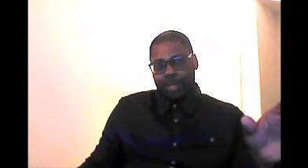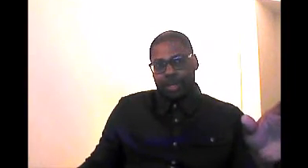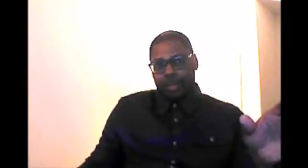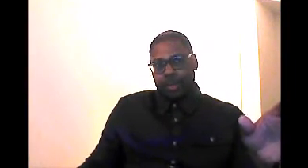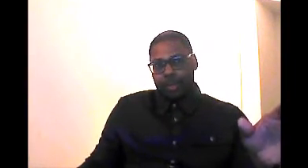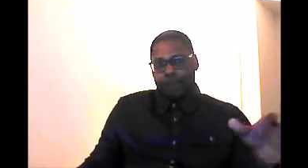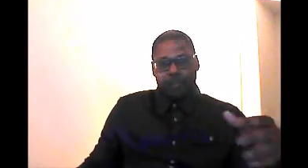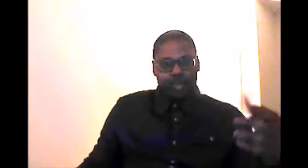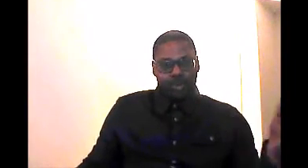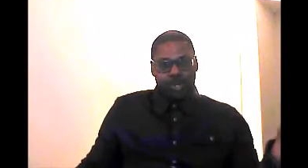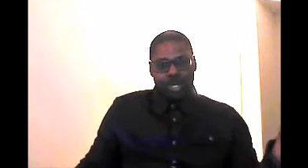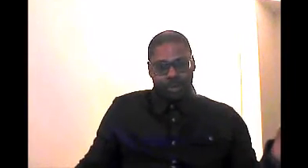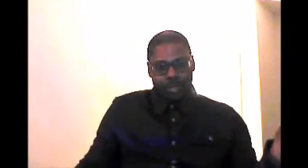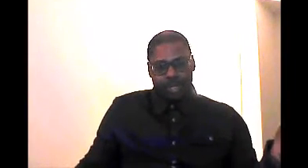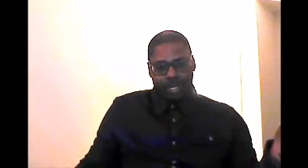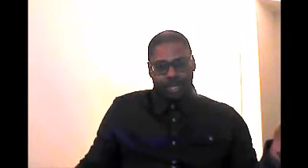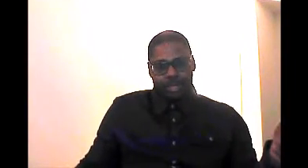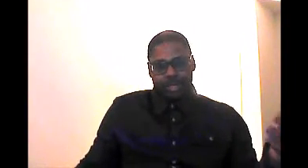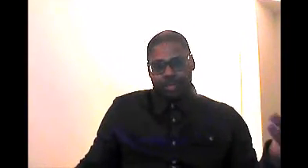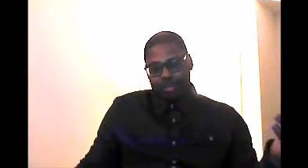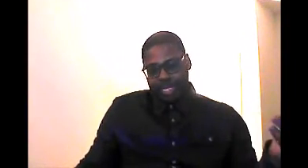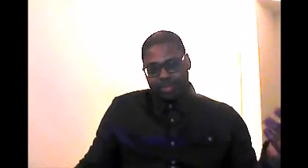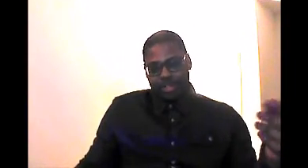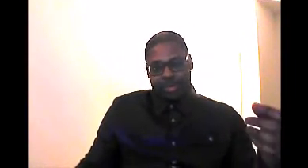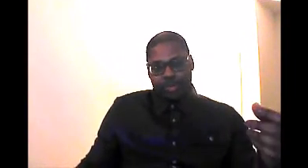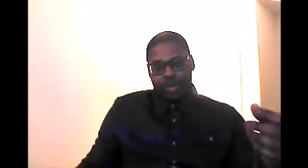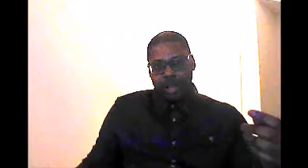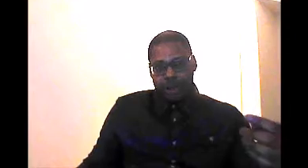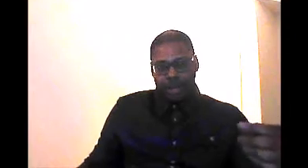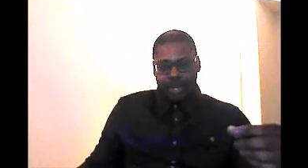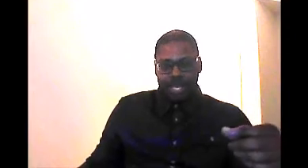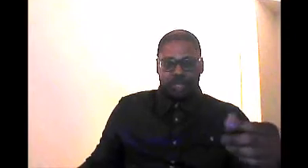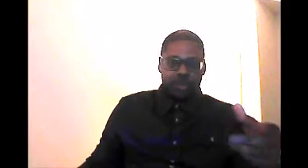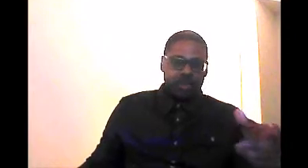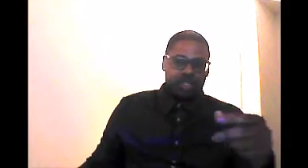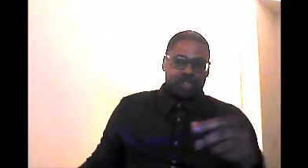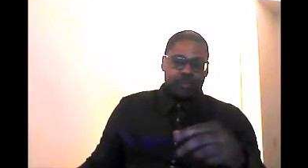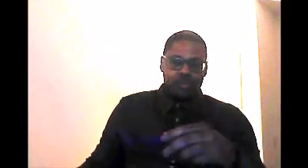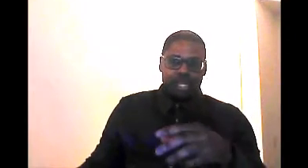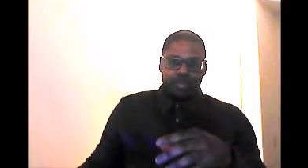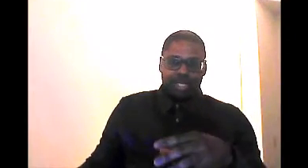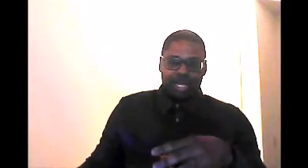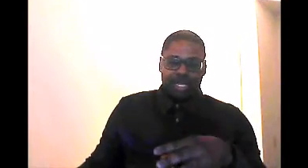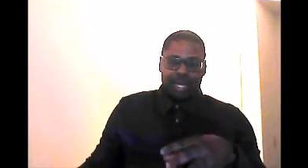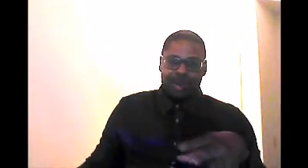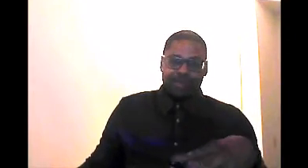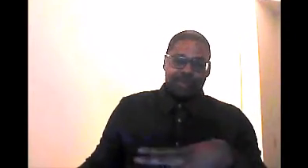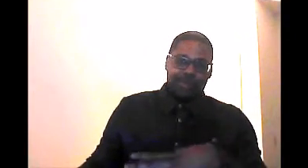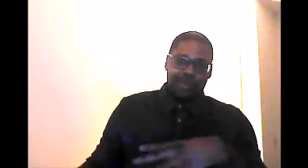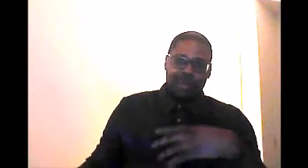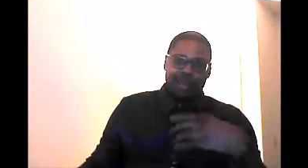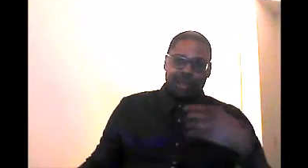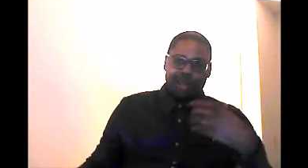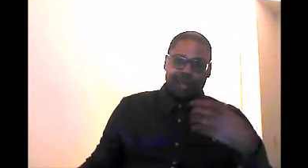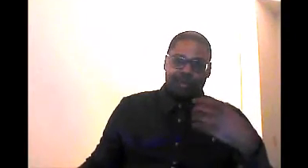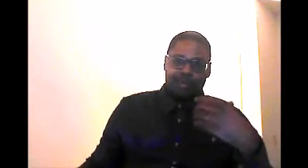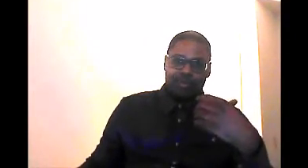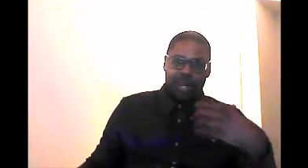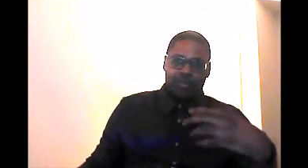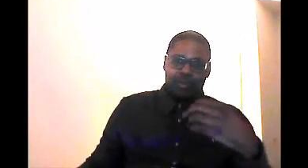that, maybe you can help with that. That's up to you. But, yeah, so these were just a few tips that I think helped right